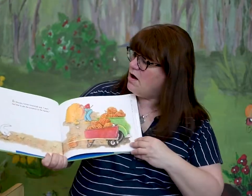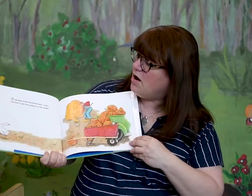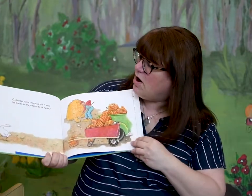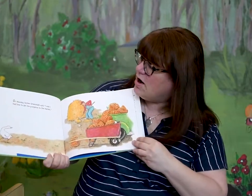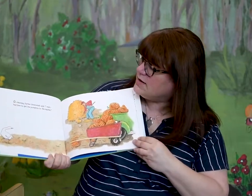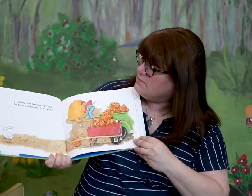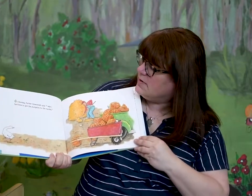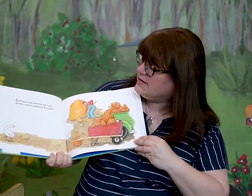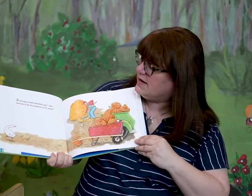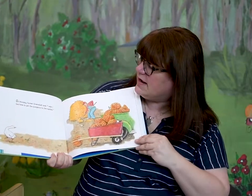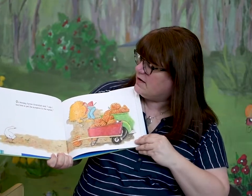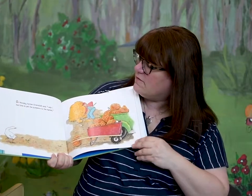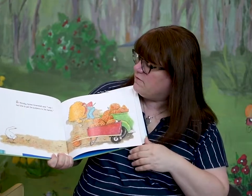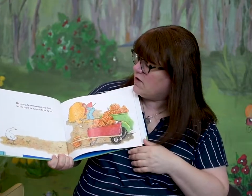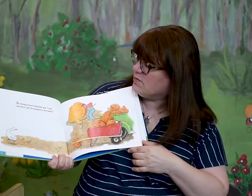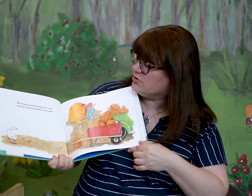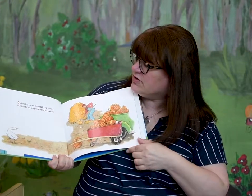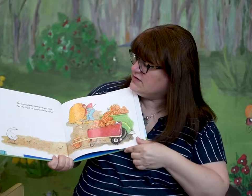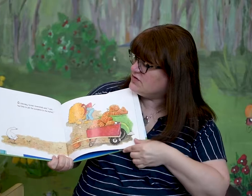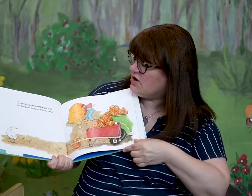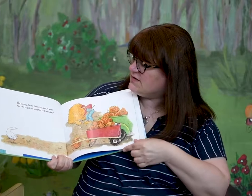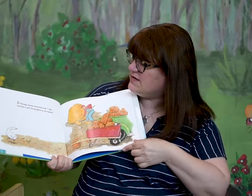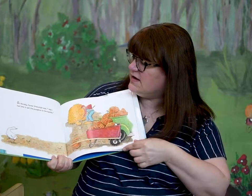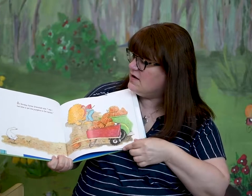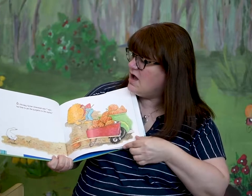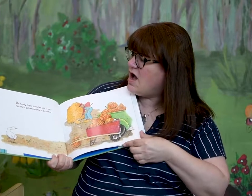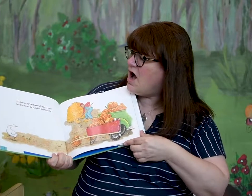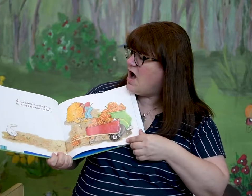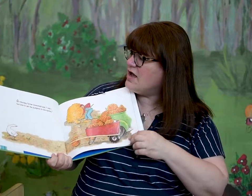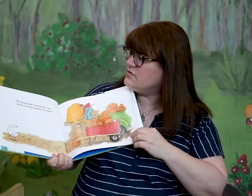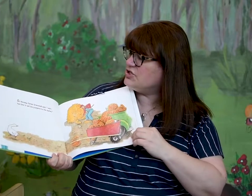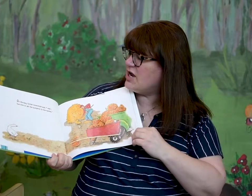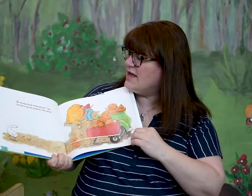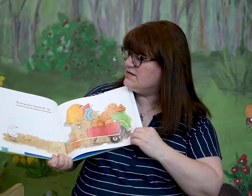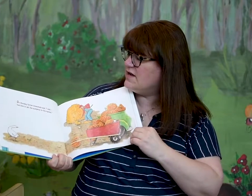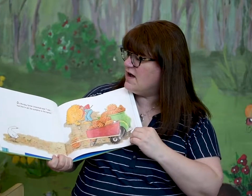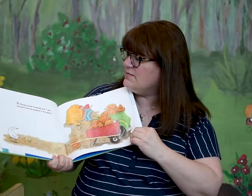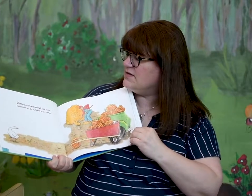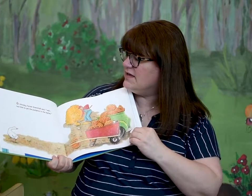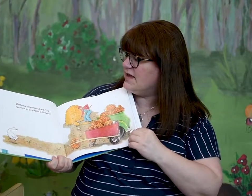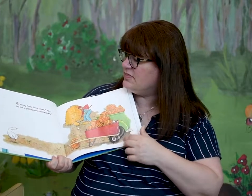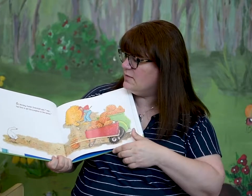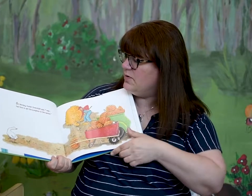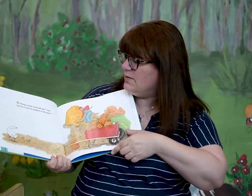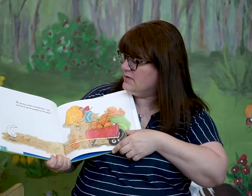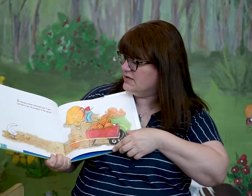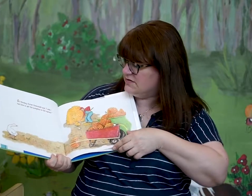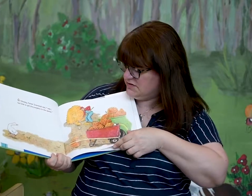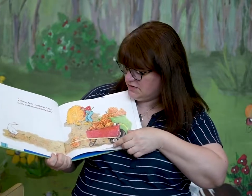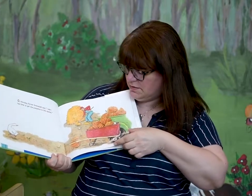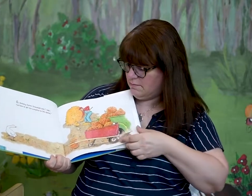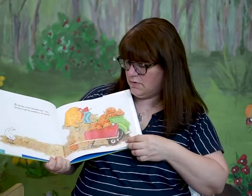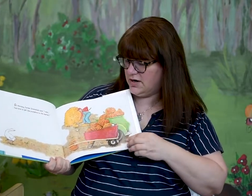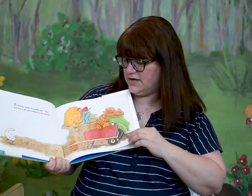On Monday, Farmer Greenstock said, I wish I had time to get the pumpkins to the market.